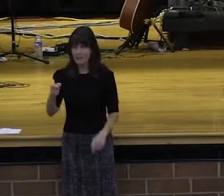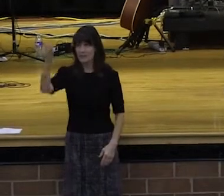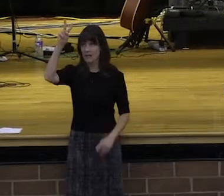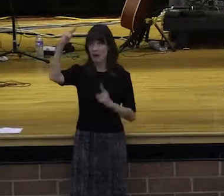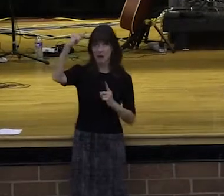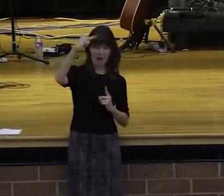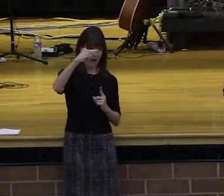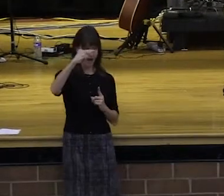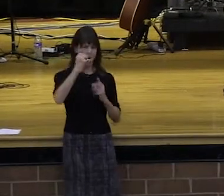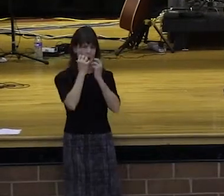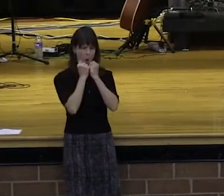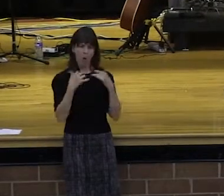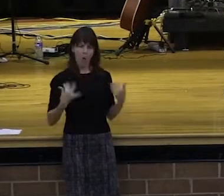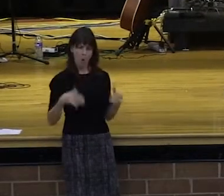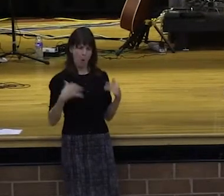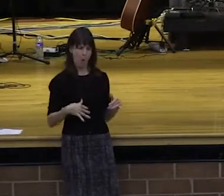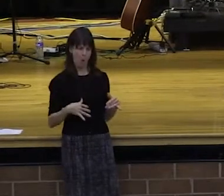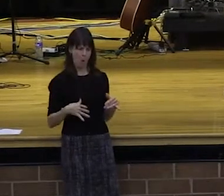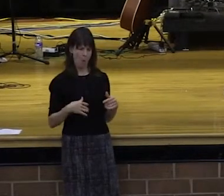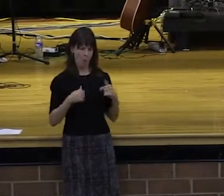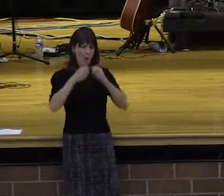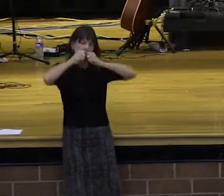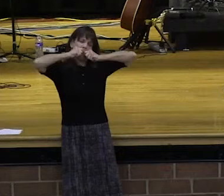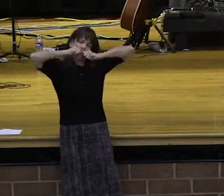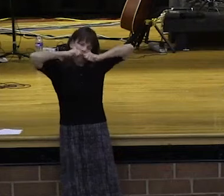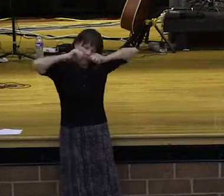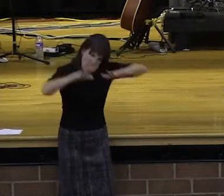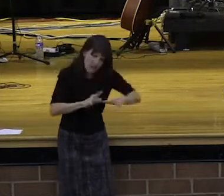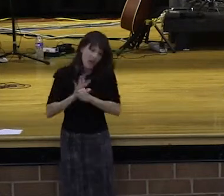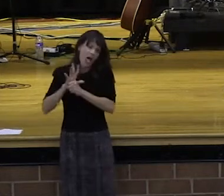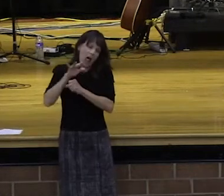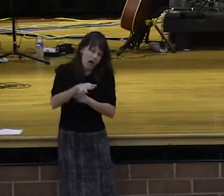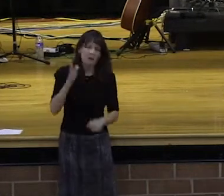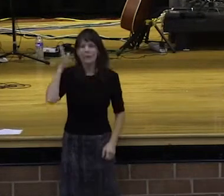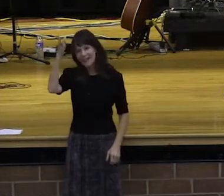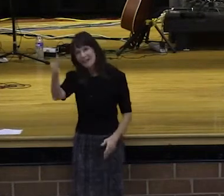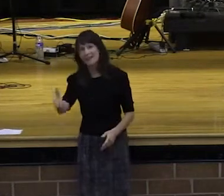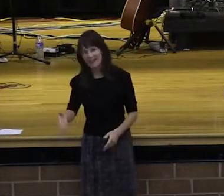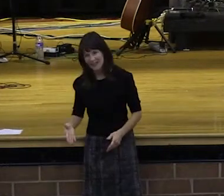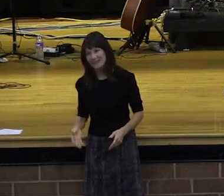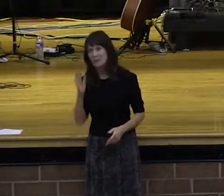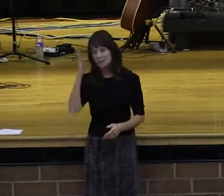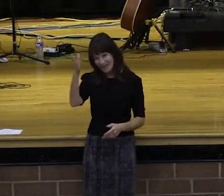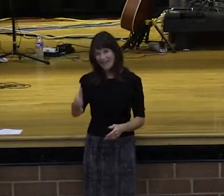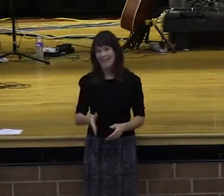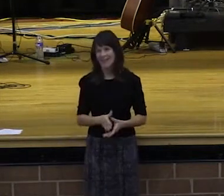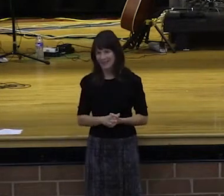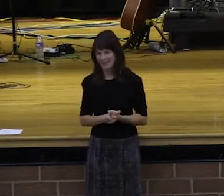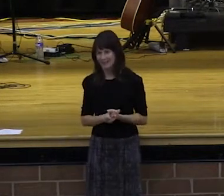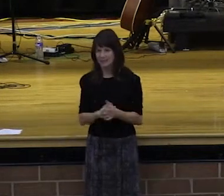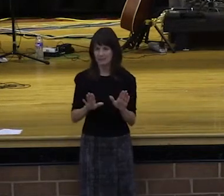That's a pretty common verse. It says, where neither morth nor rust will destroy and where thieves do not break in or steal.